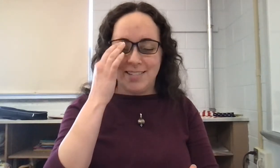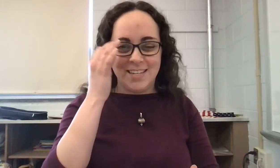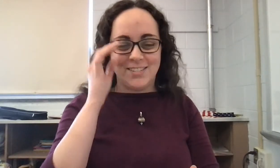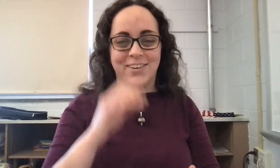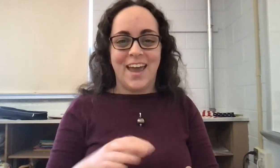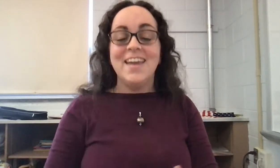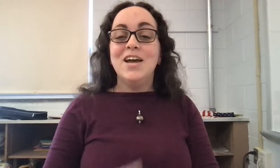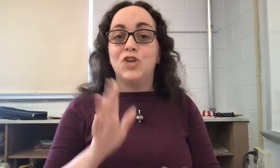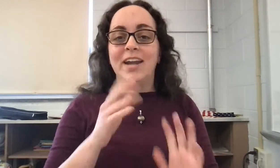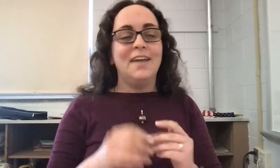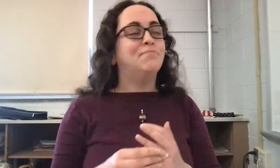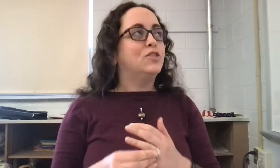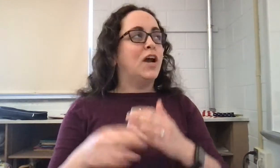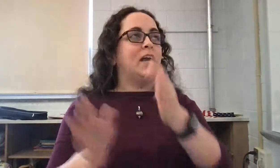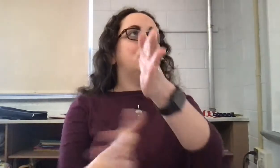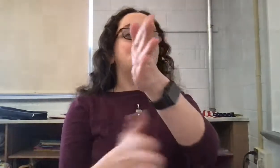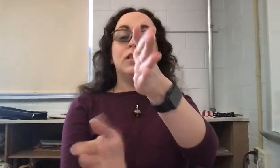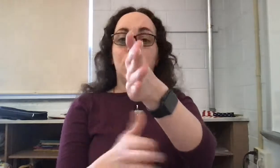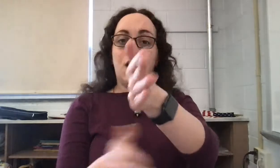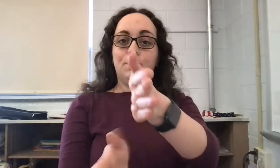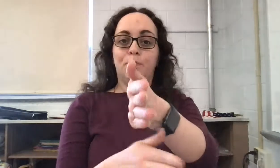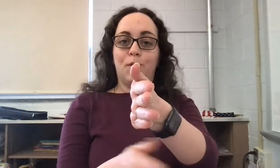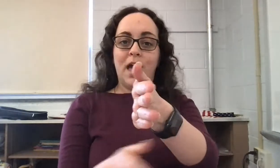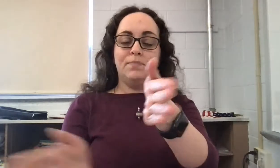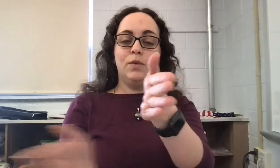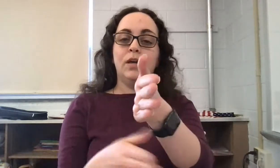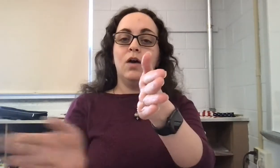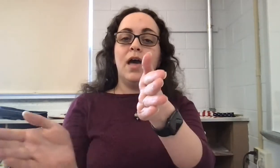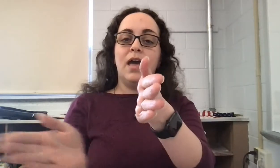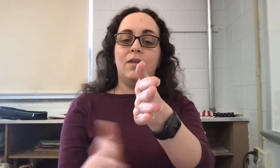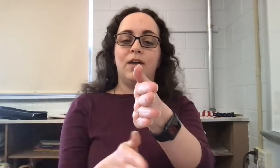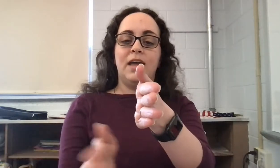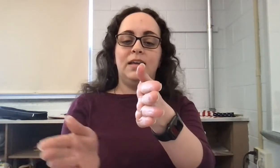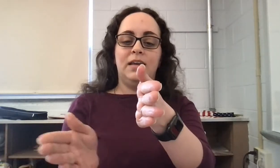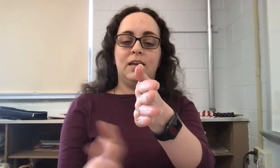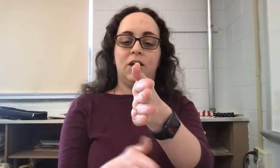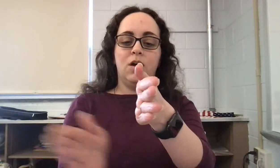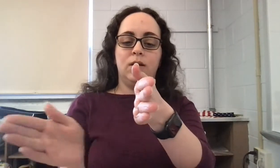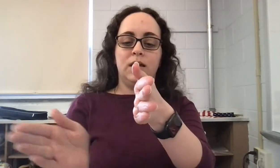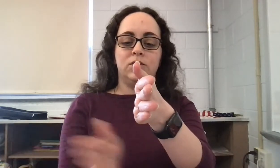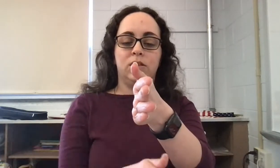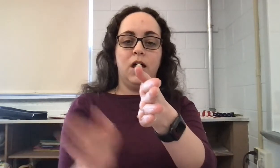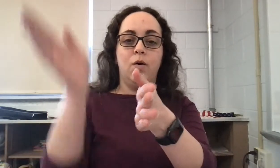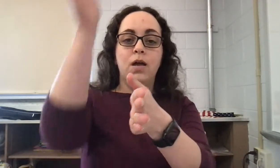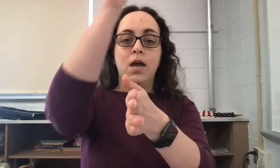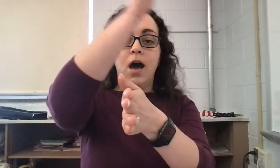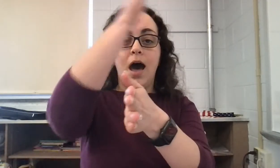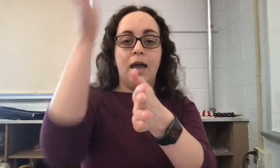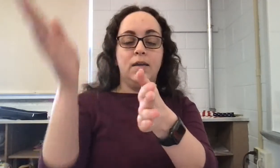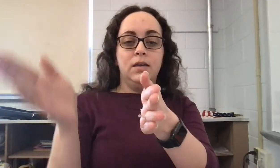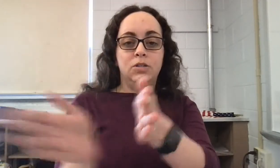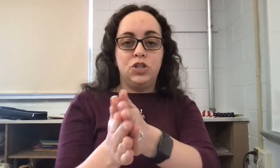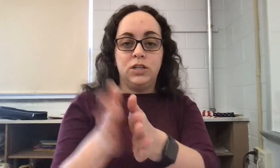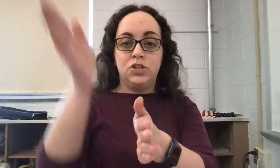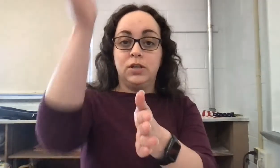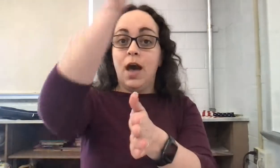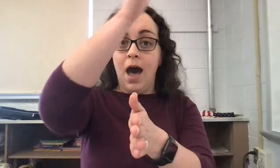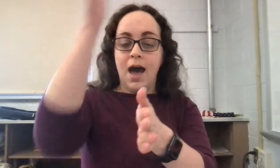teaser okay try it again try it again we're starting low okay here we go and ready go it's low high chicka chicka high